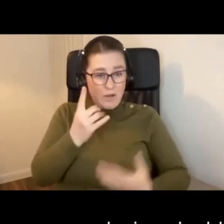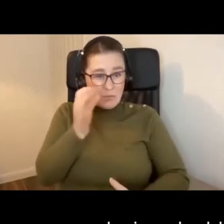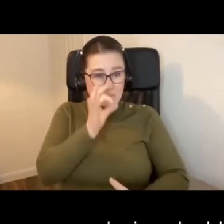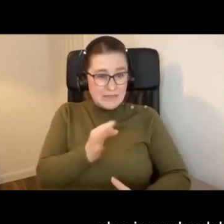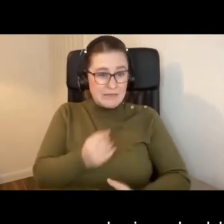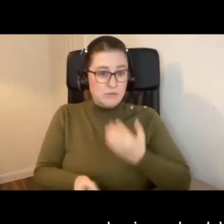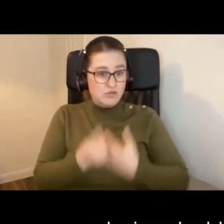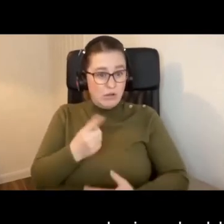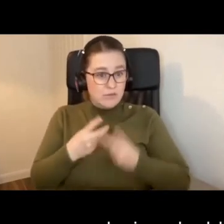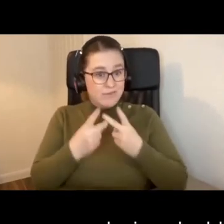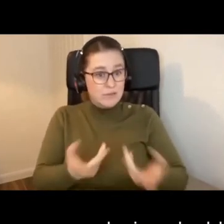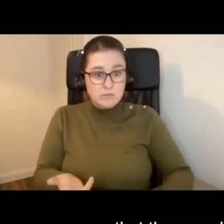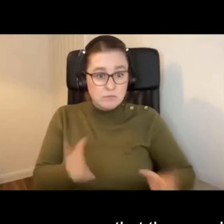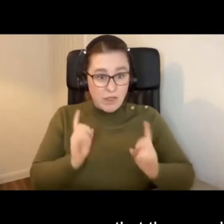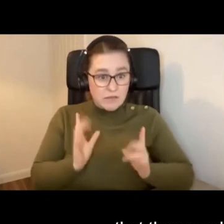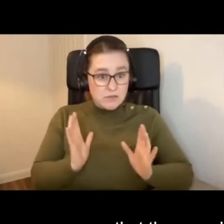chance.